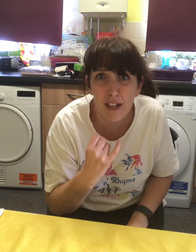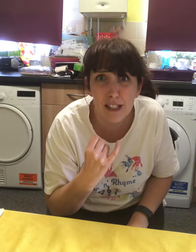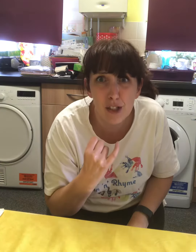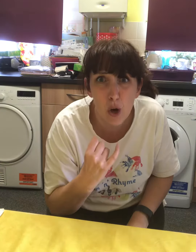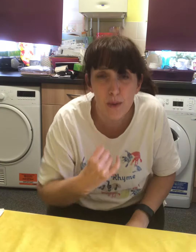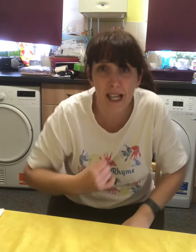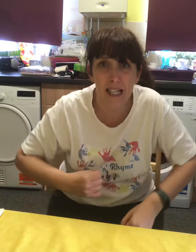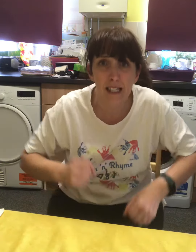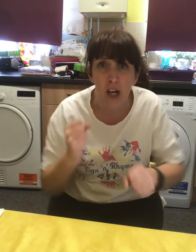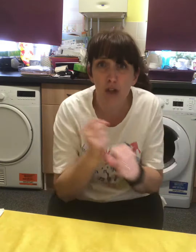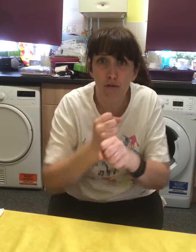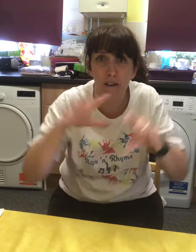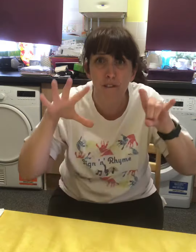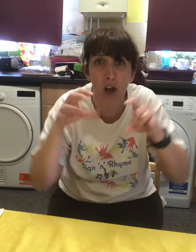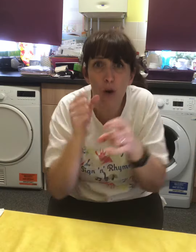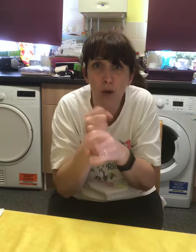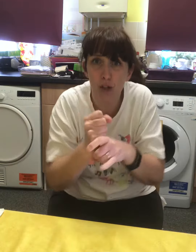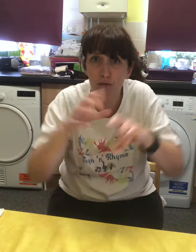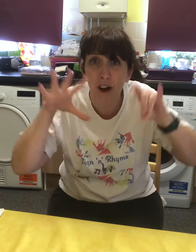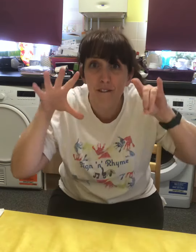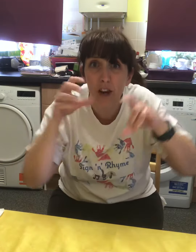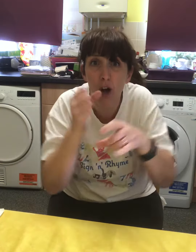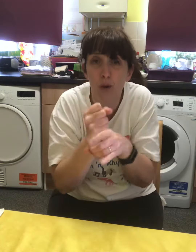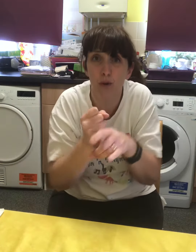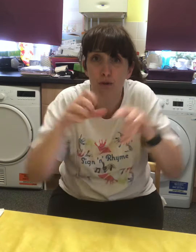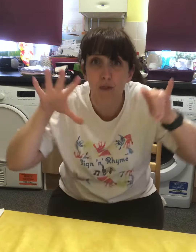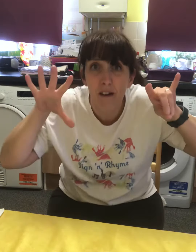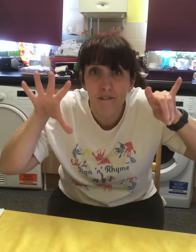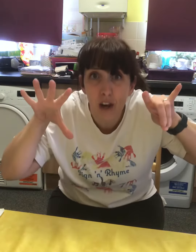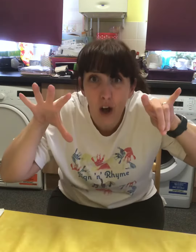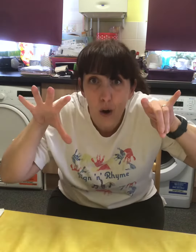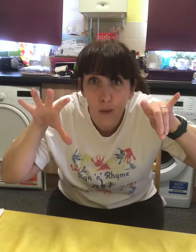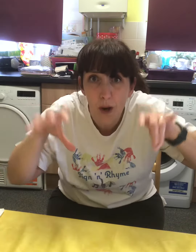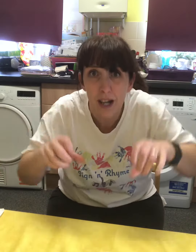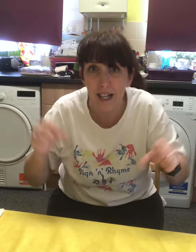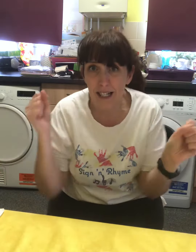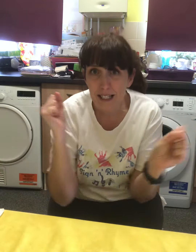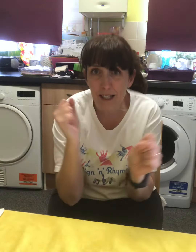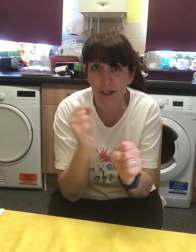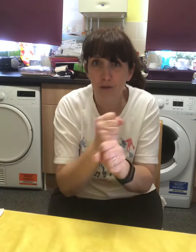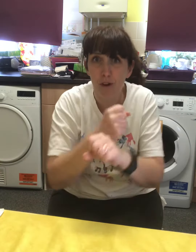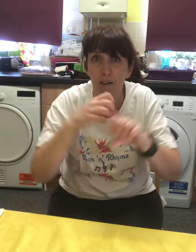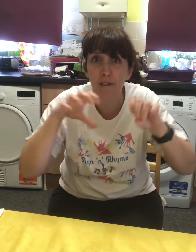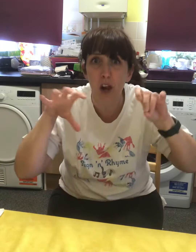his nose. He's the Gruffalo, Gruffalo, Gruffalo, he's the Gruffalo.